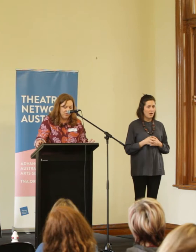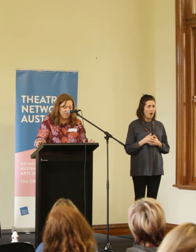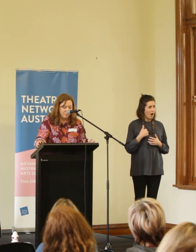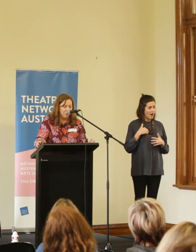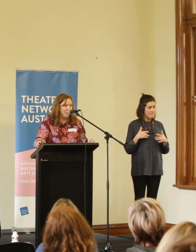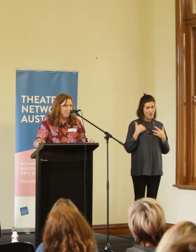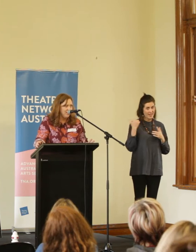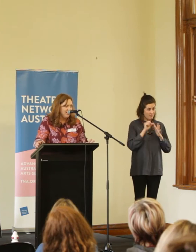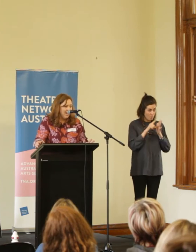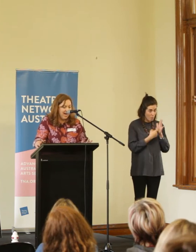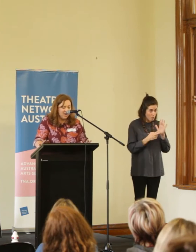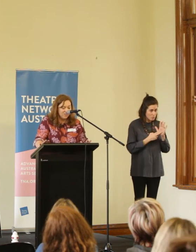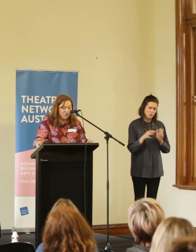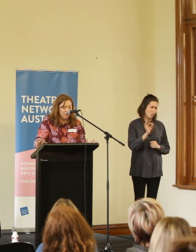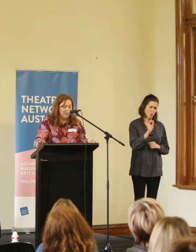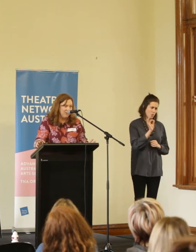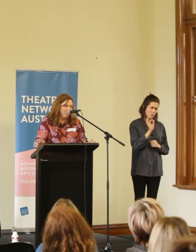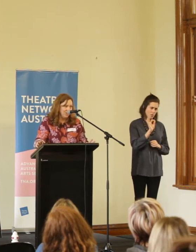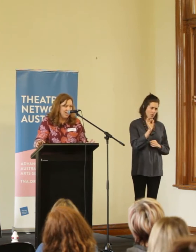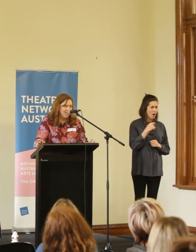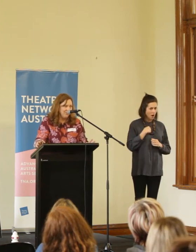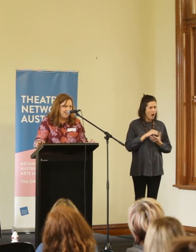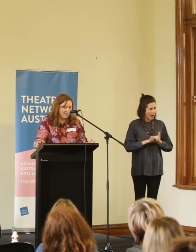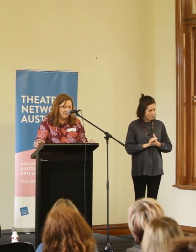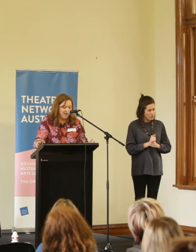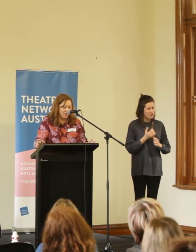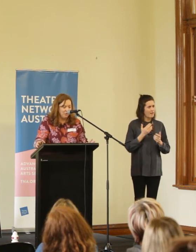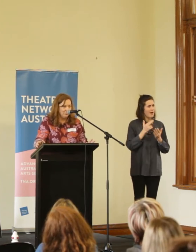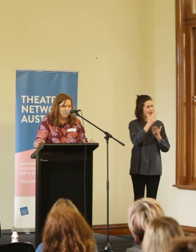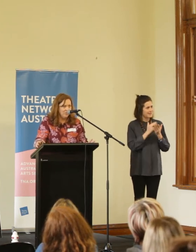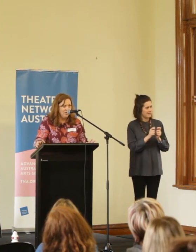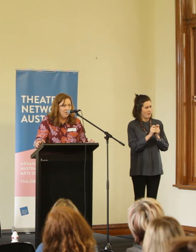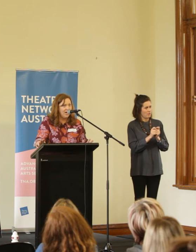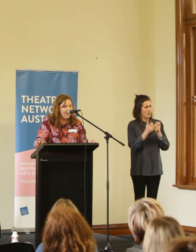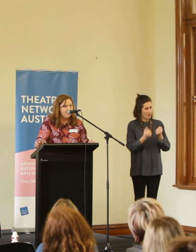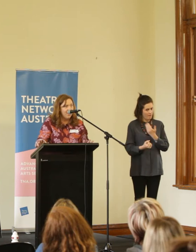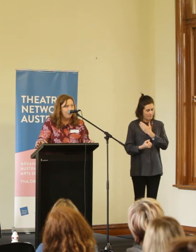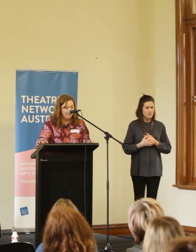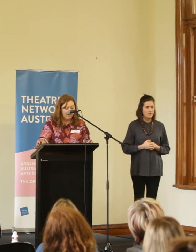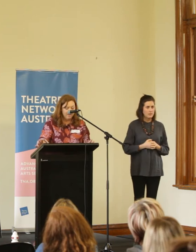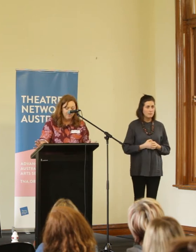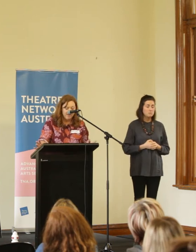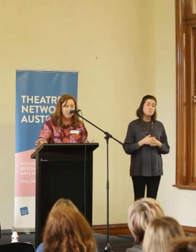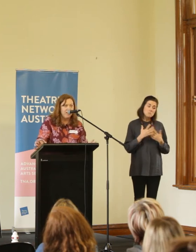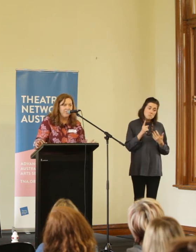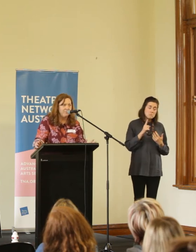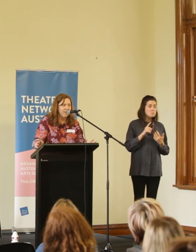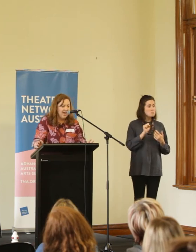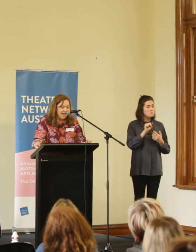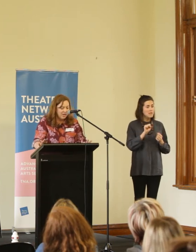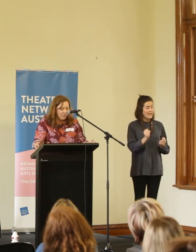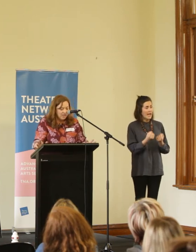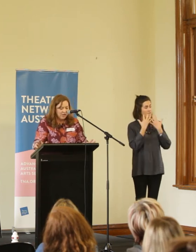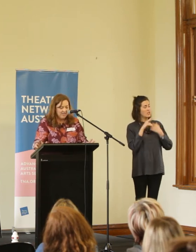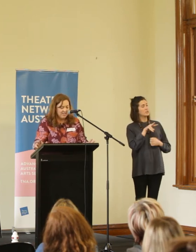see these images as pornographic and I certainly appreciate their artistic value. I am, however, confronted by them